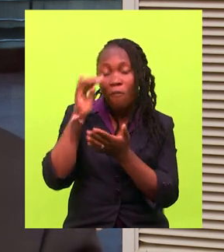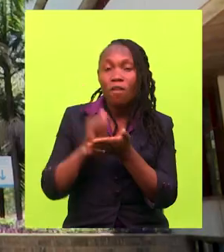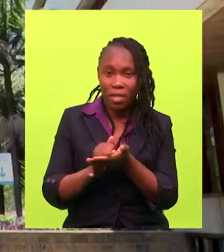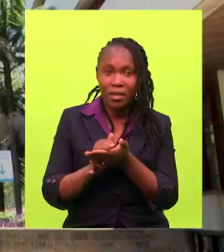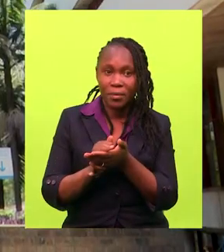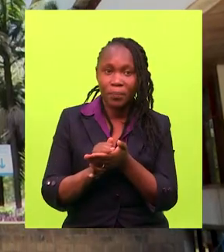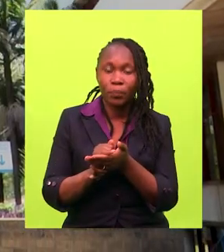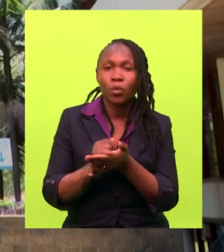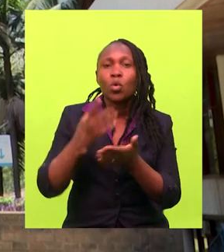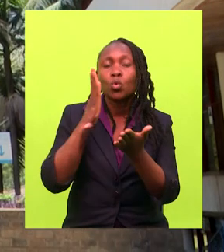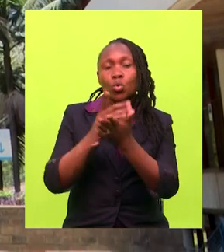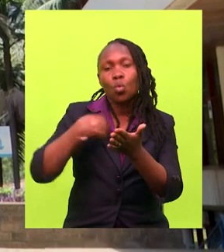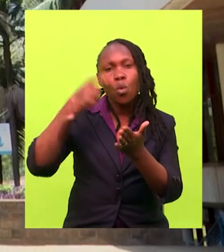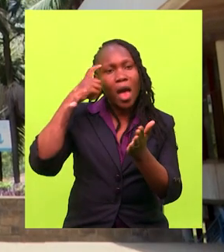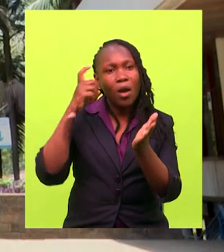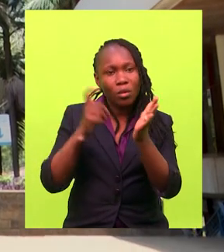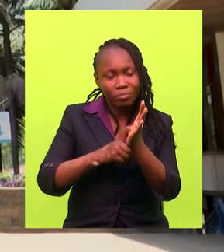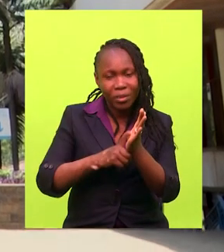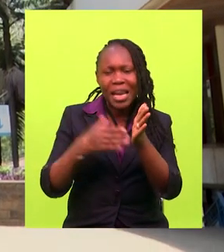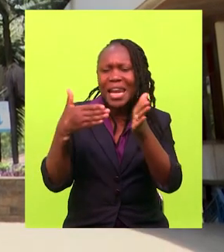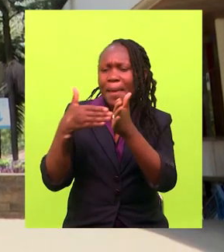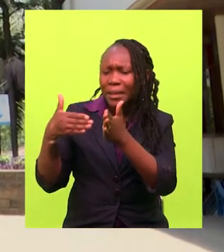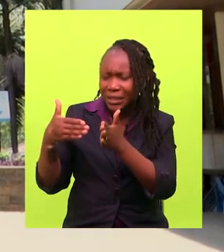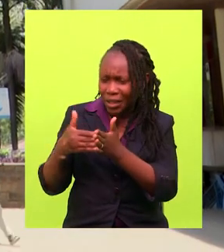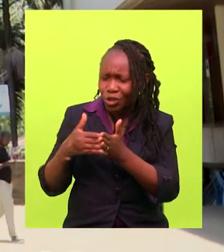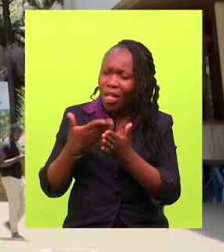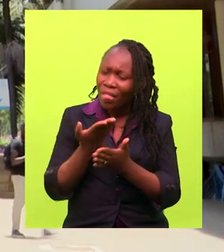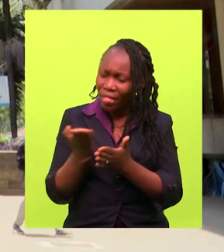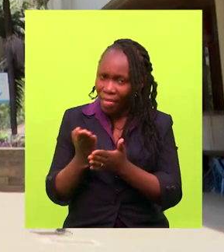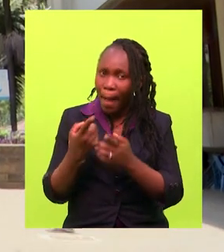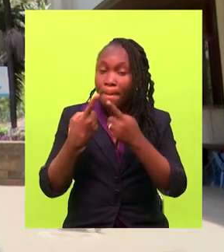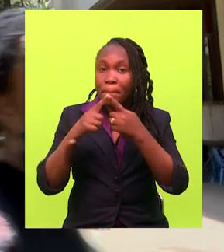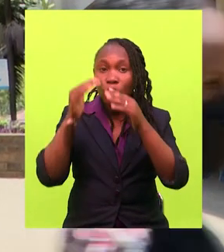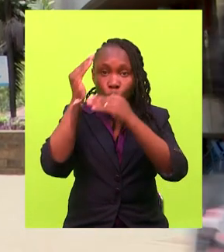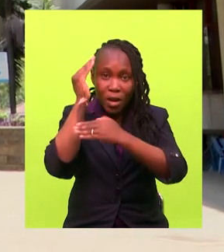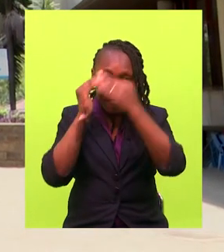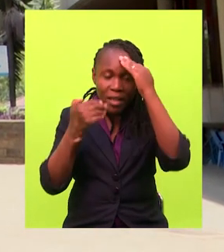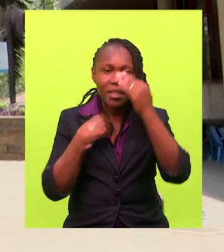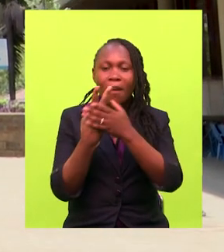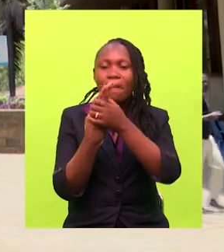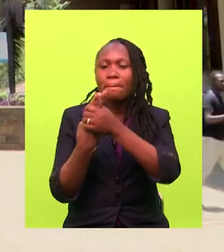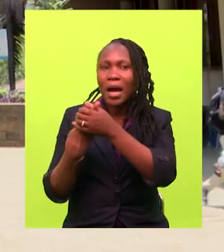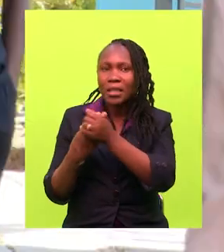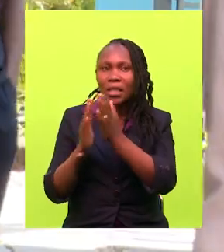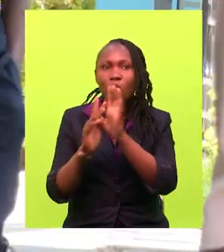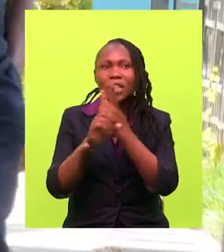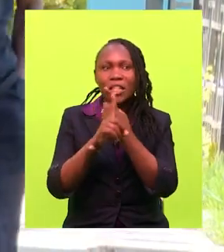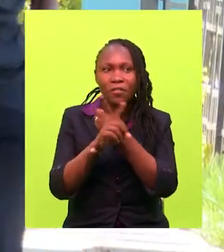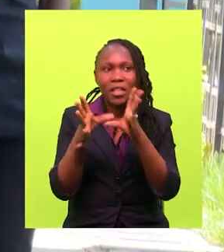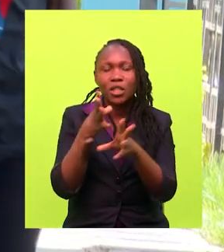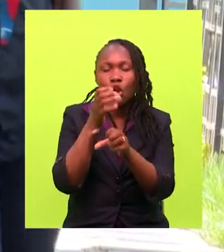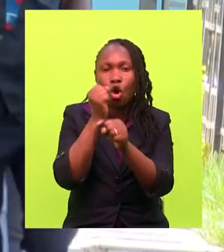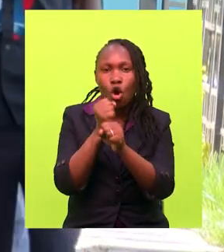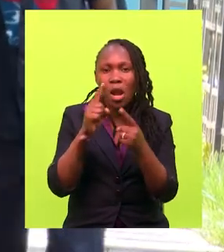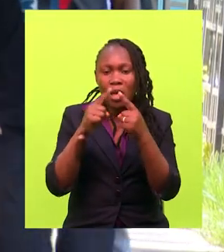forward to. In the recognition that limitations only go so far, the university has over time partnered with various industry stakeholders